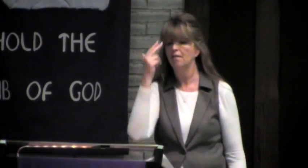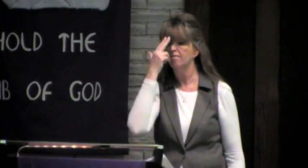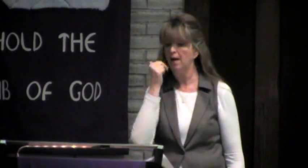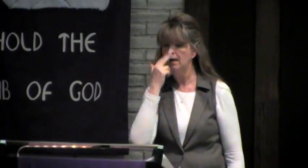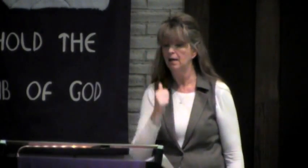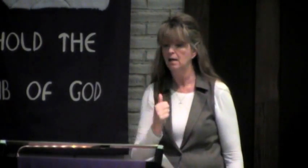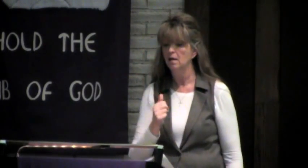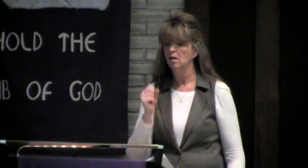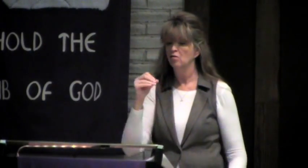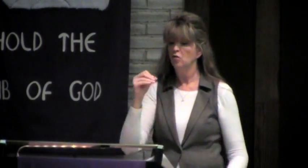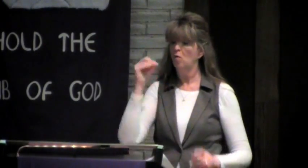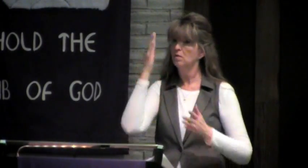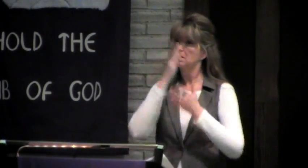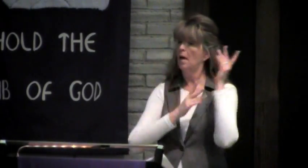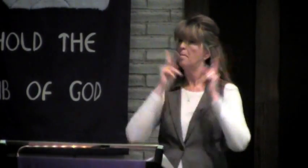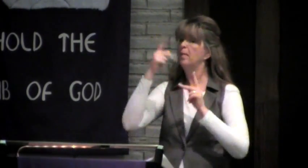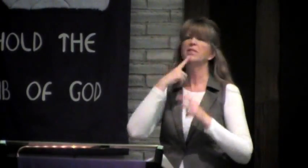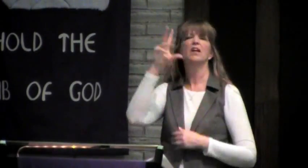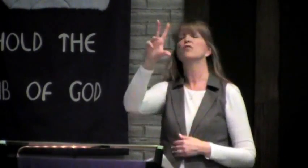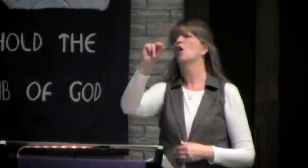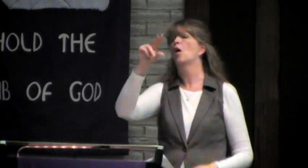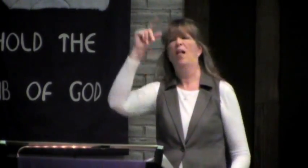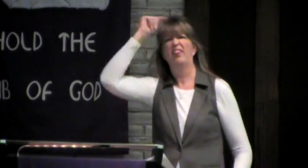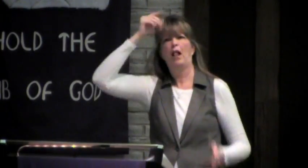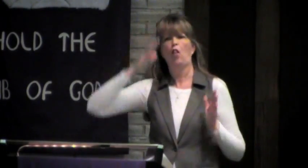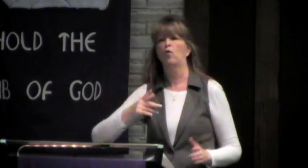medication for it. And then you can't take any more medicine for a while.